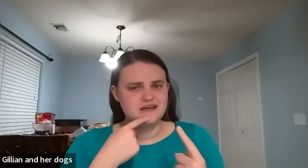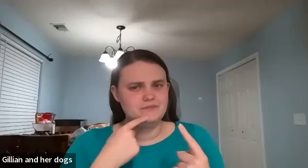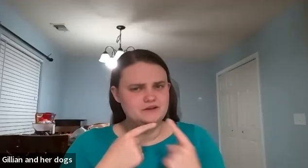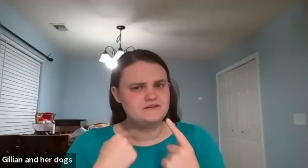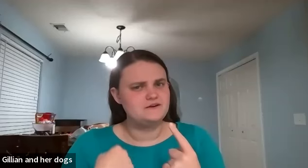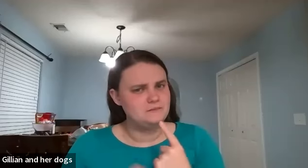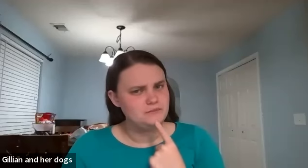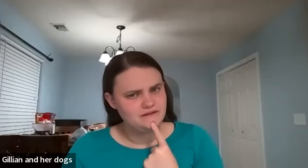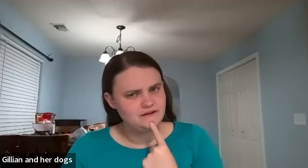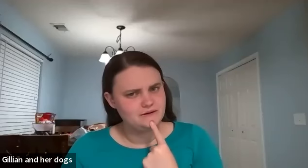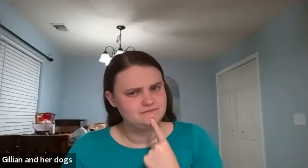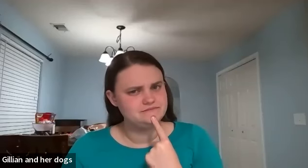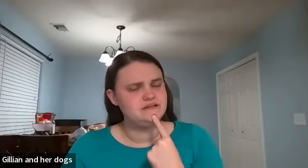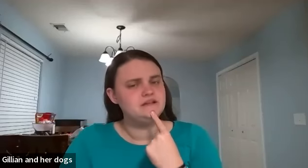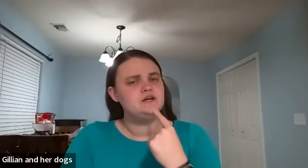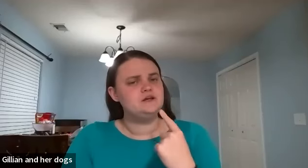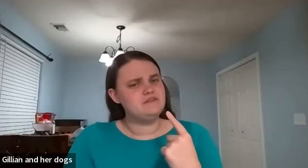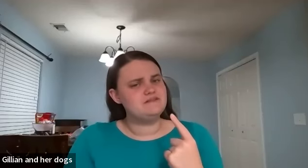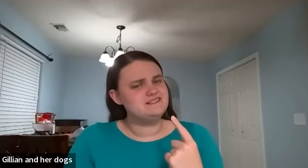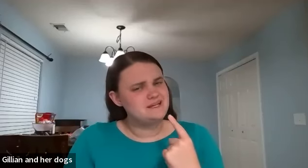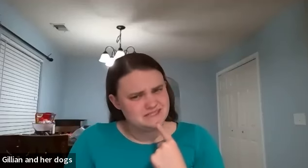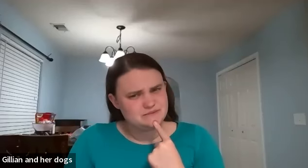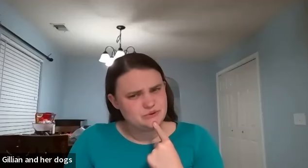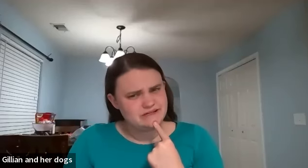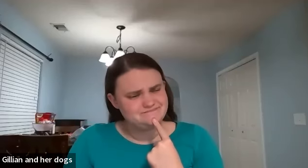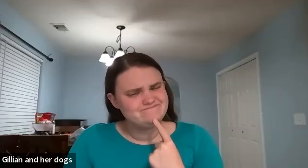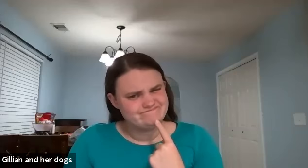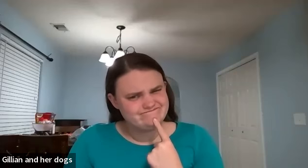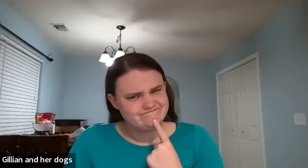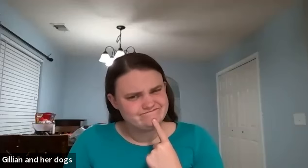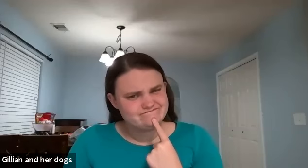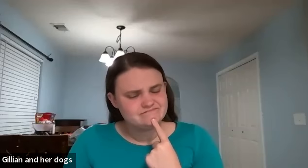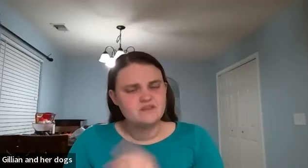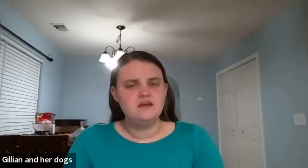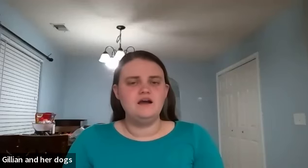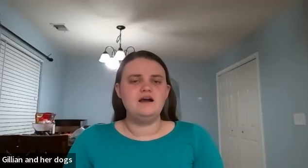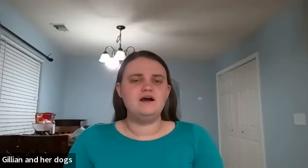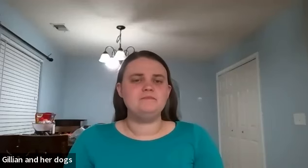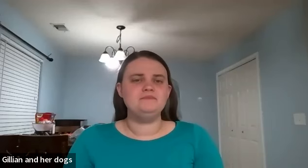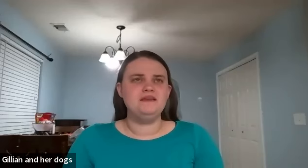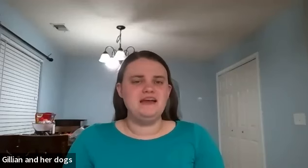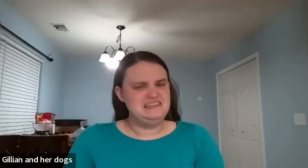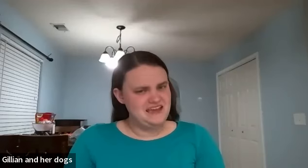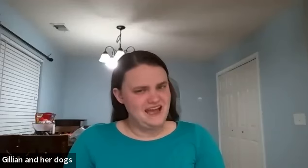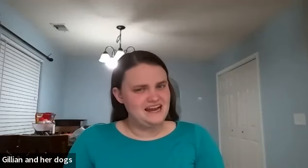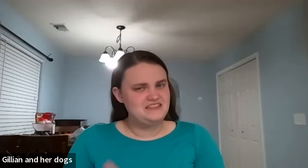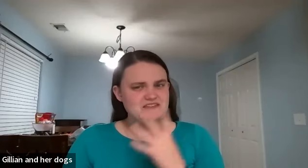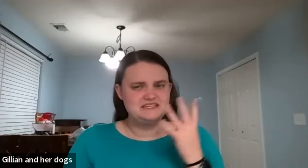just kind of put your finger and you point there and make that face like i'm disappointed um yeah and i think the